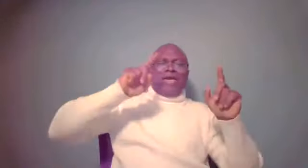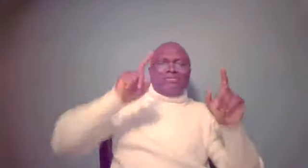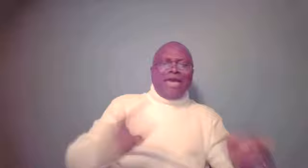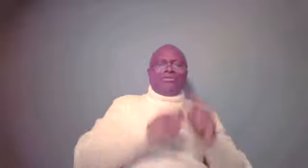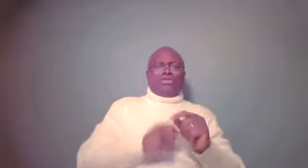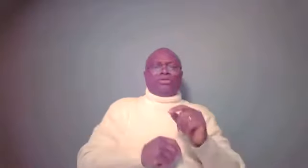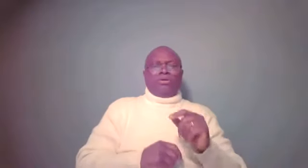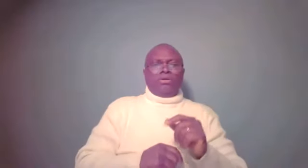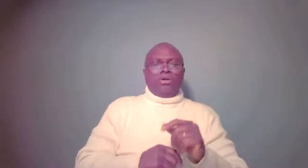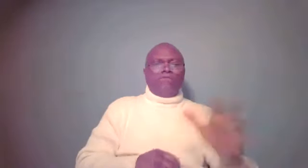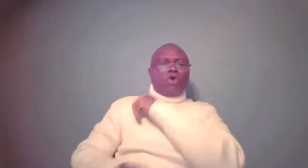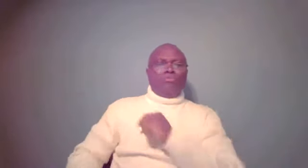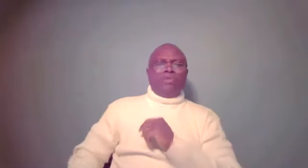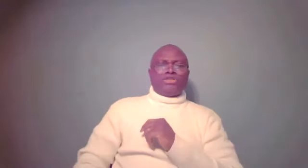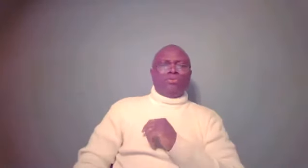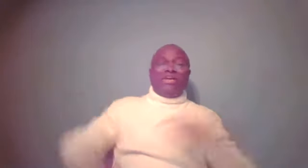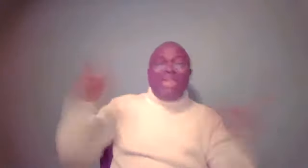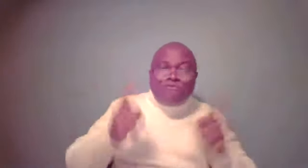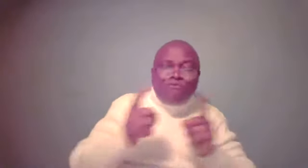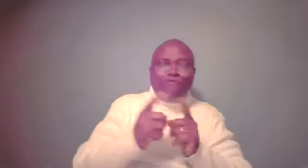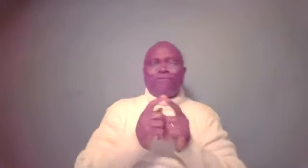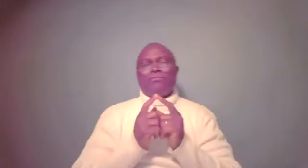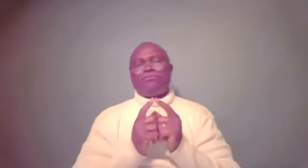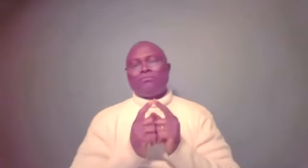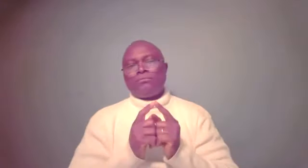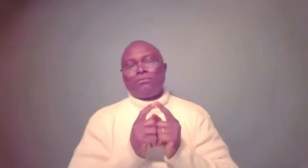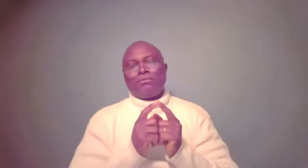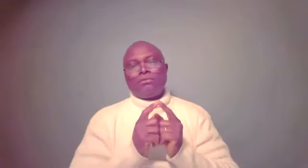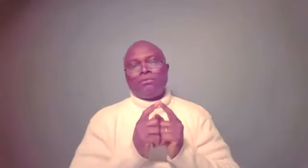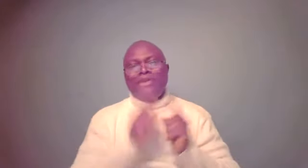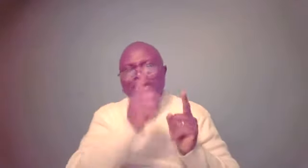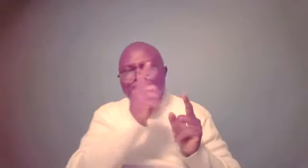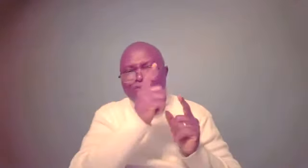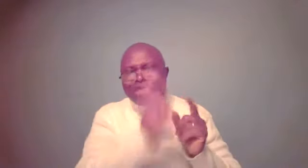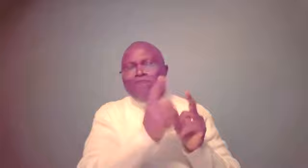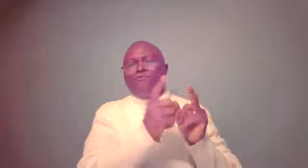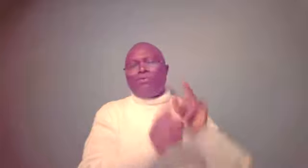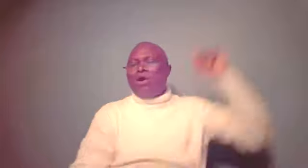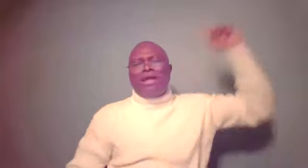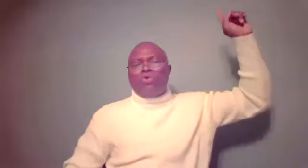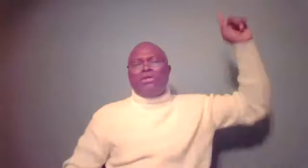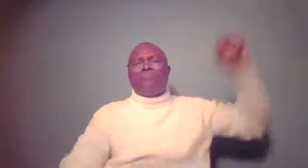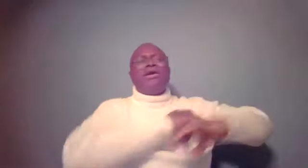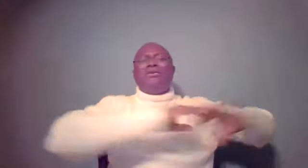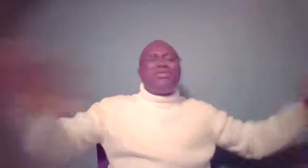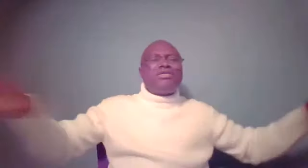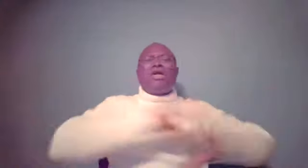a tent of all you bless me with. If, if, if God had told him, this is not